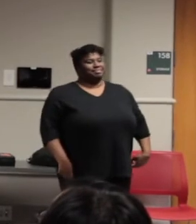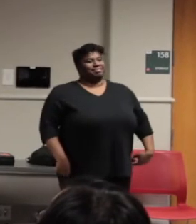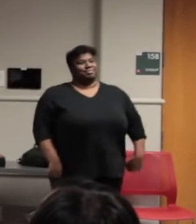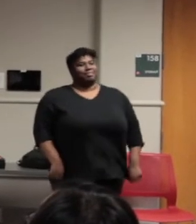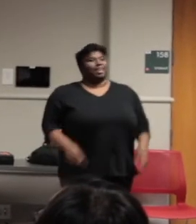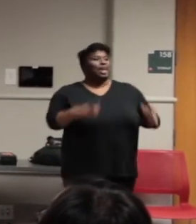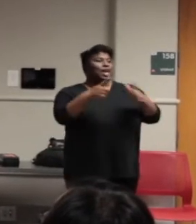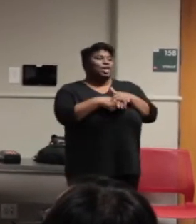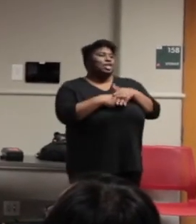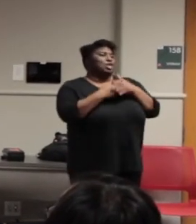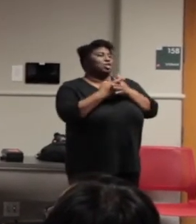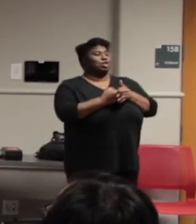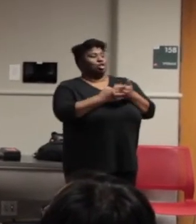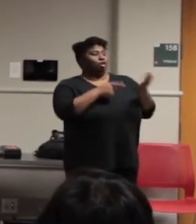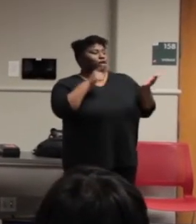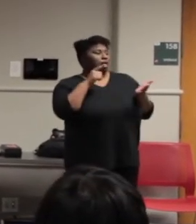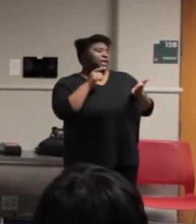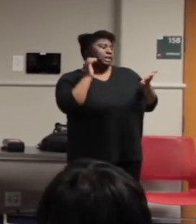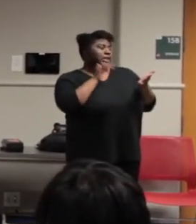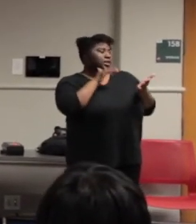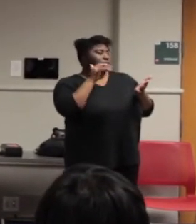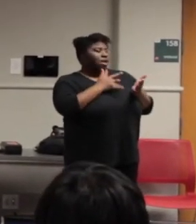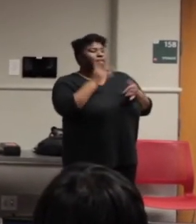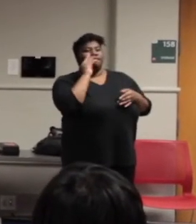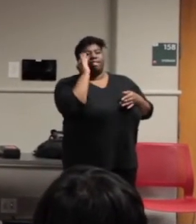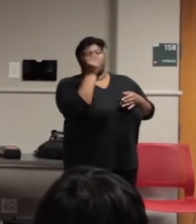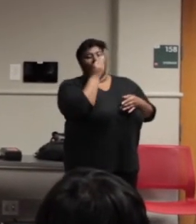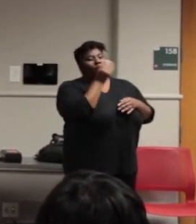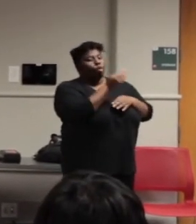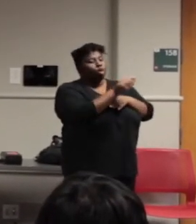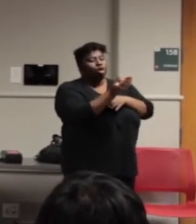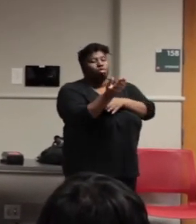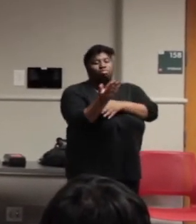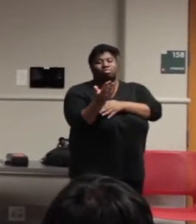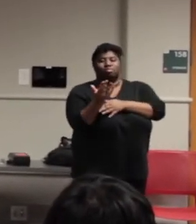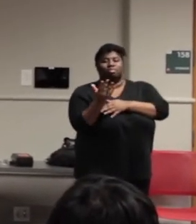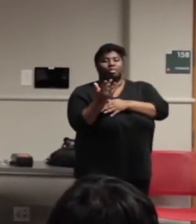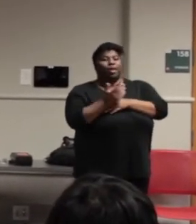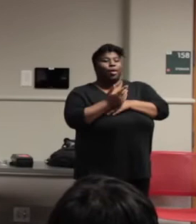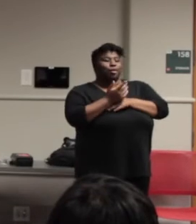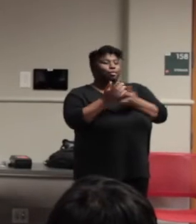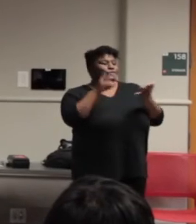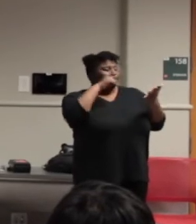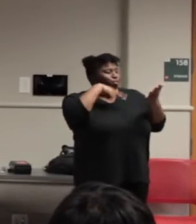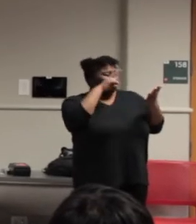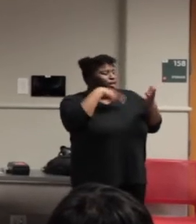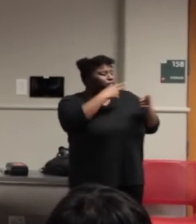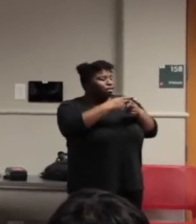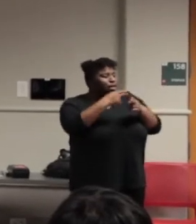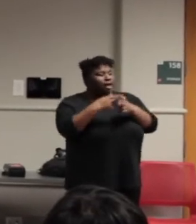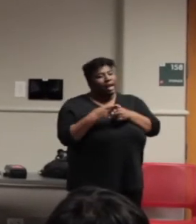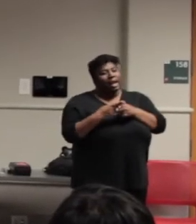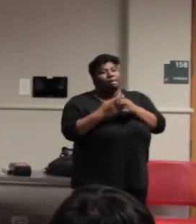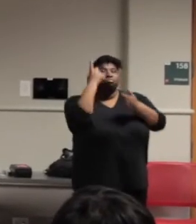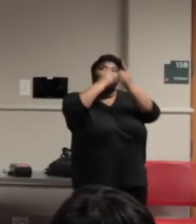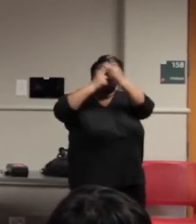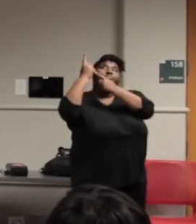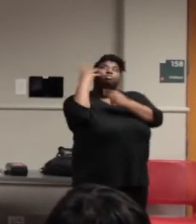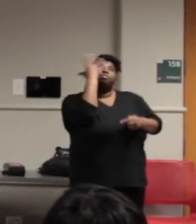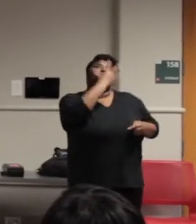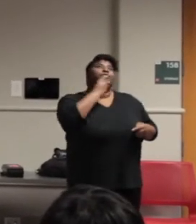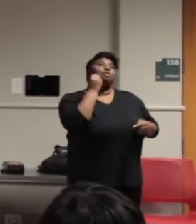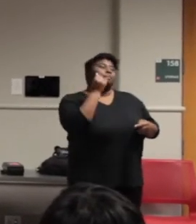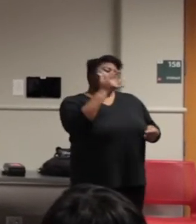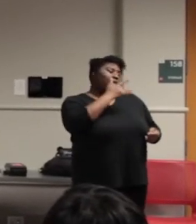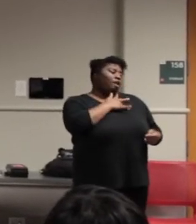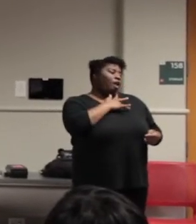I began to study flowers in order to describe you. Read their names and reflected on their beauty. My eyes measured petals. My heart